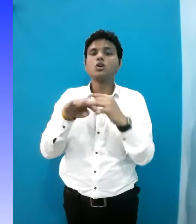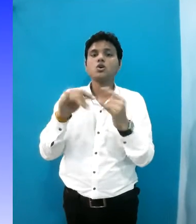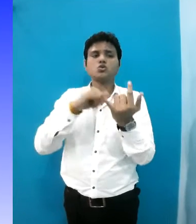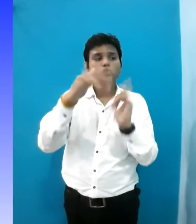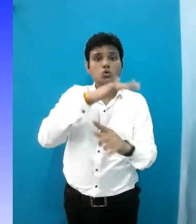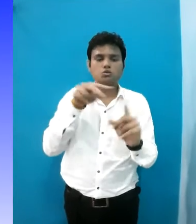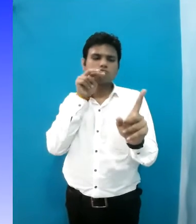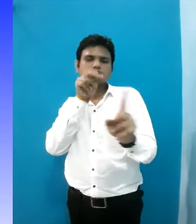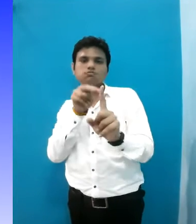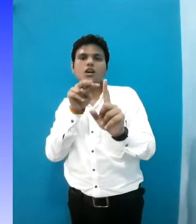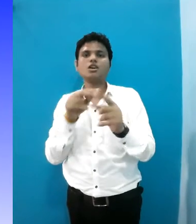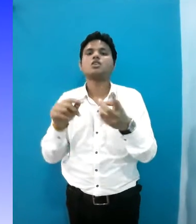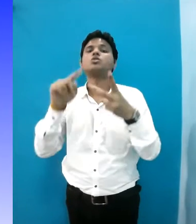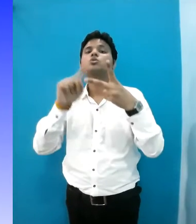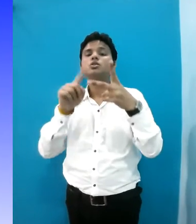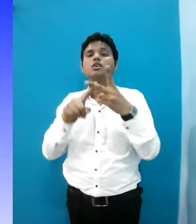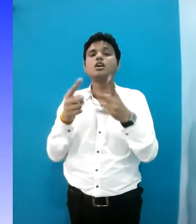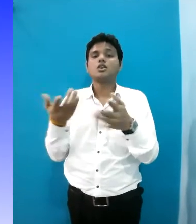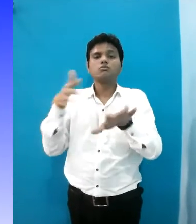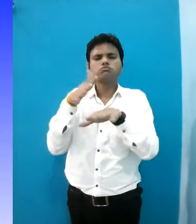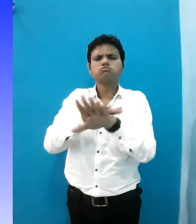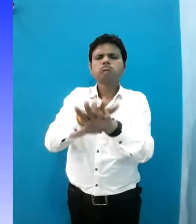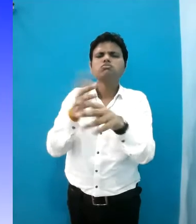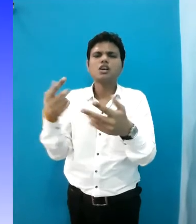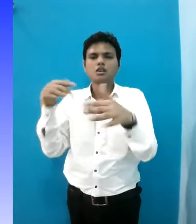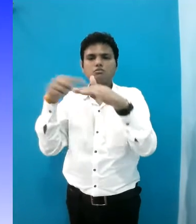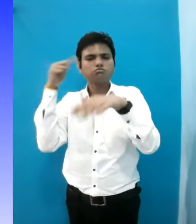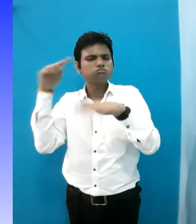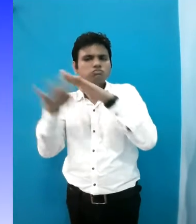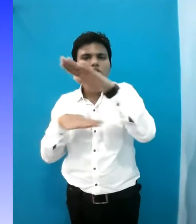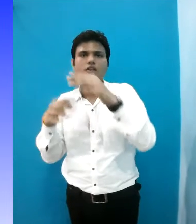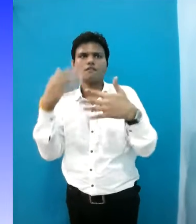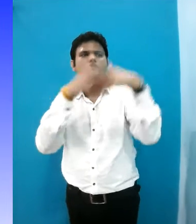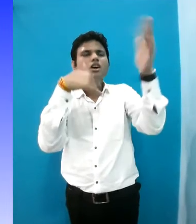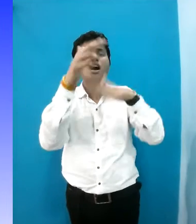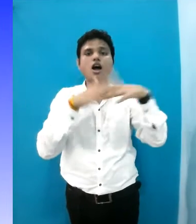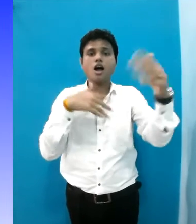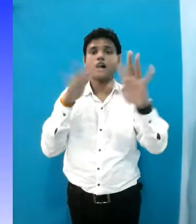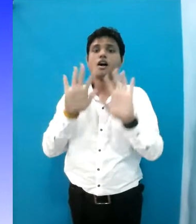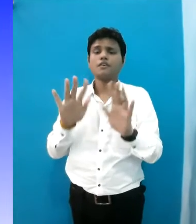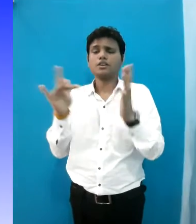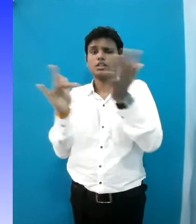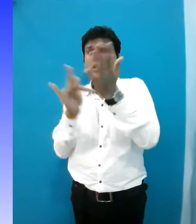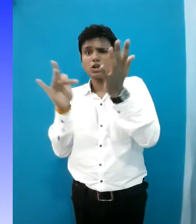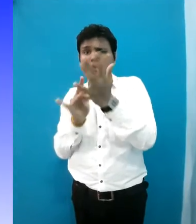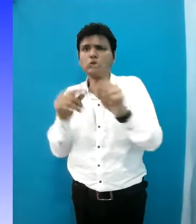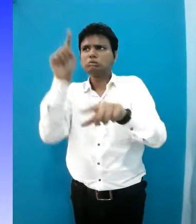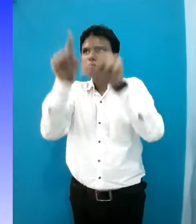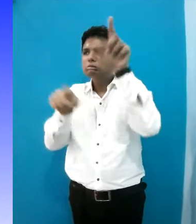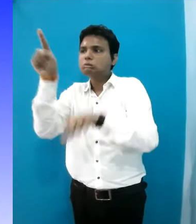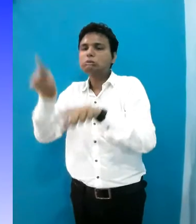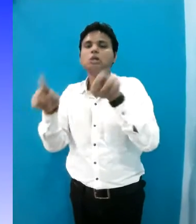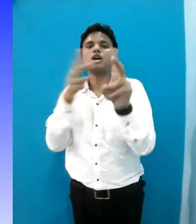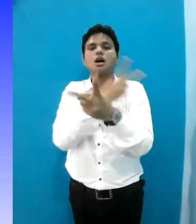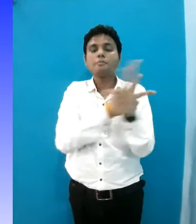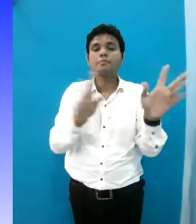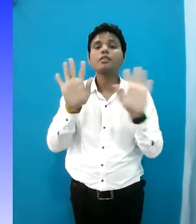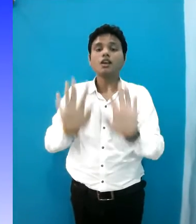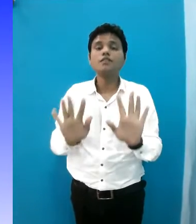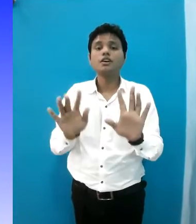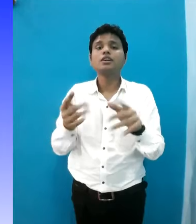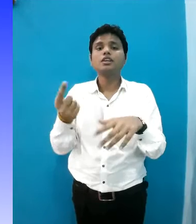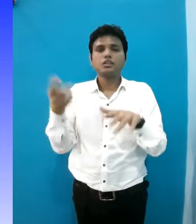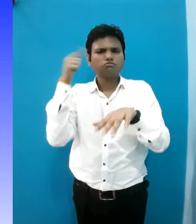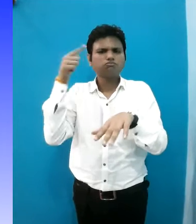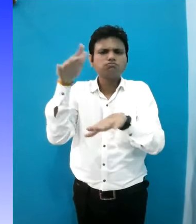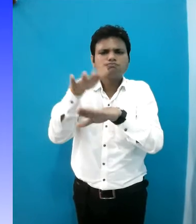legal aspects Universal design Physical infrastructure Universal design Technological dimensions Universal